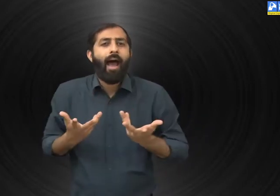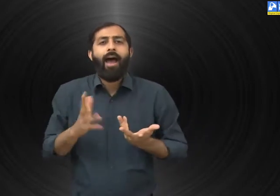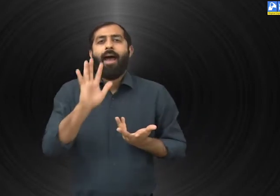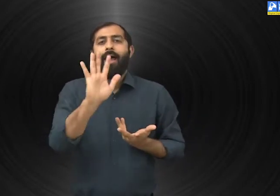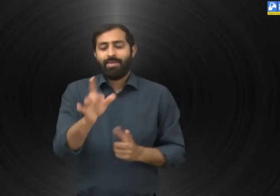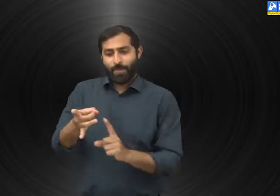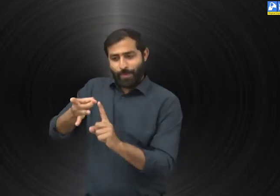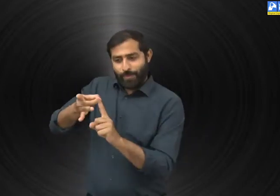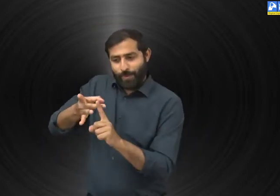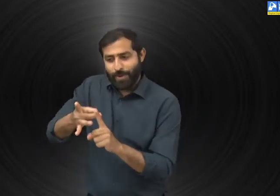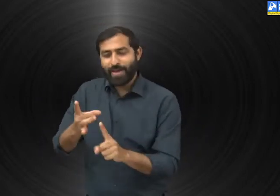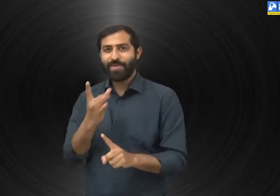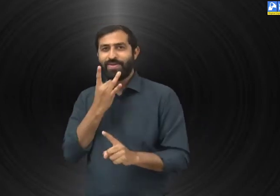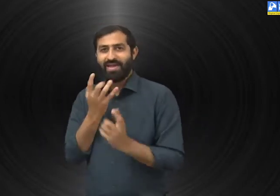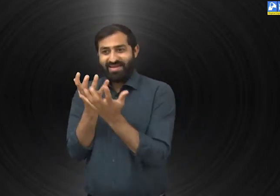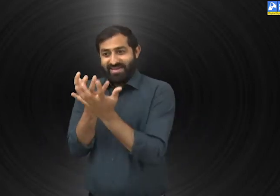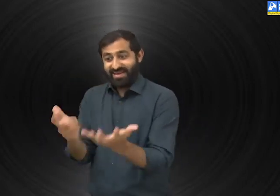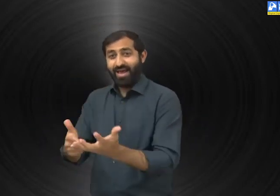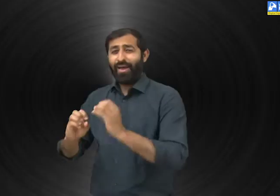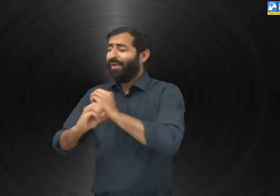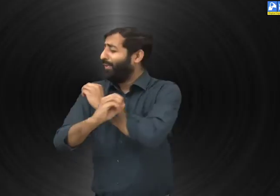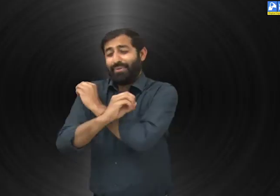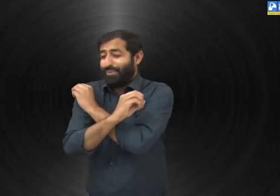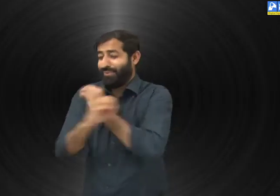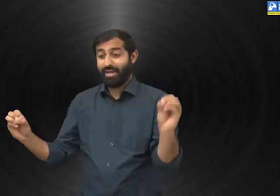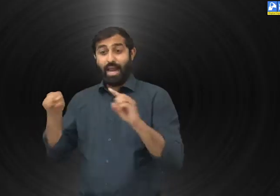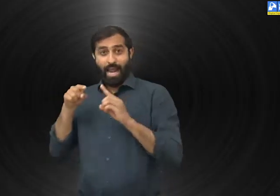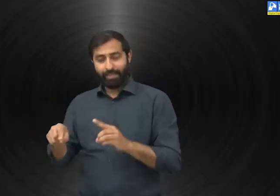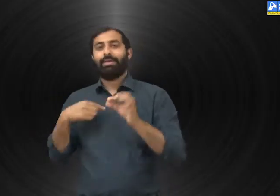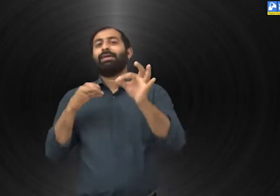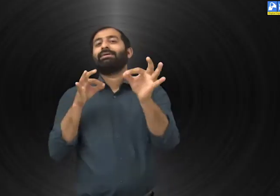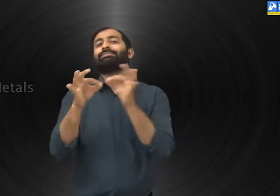Today, we are going to discuss about non-metals.